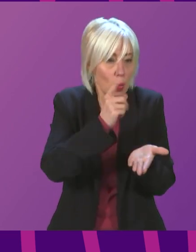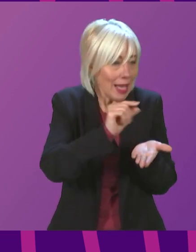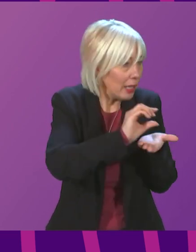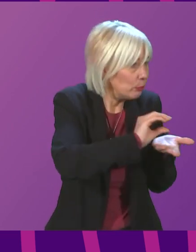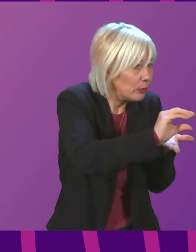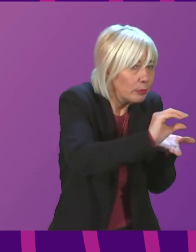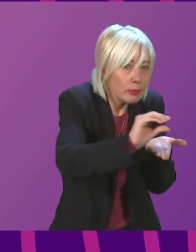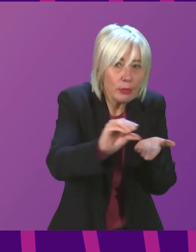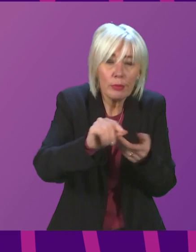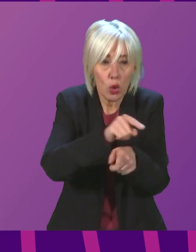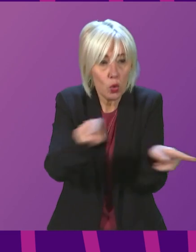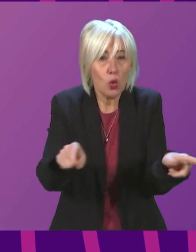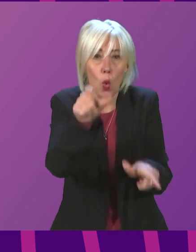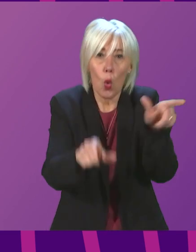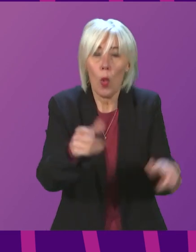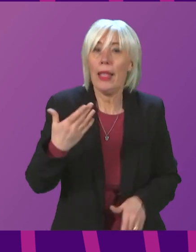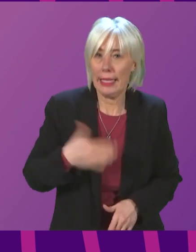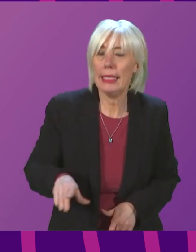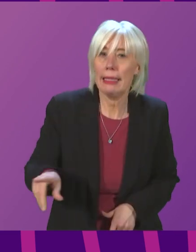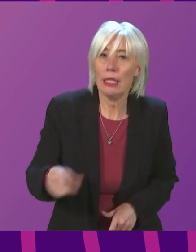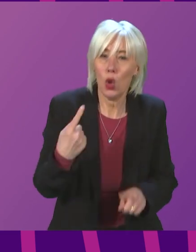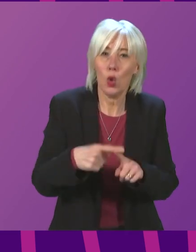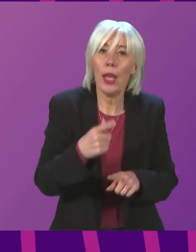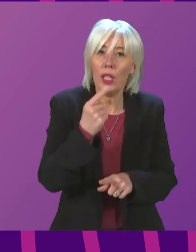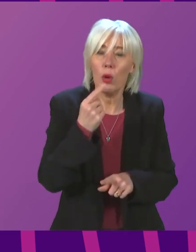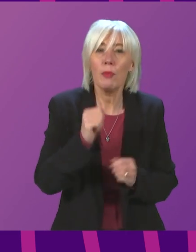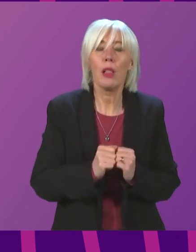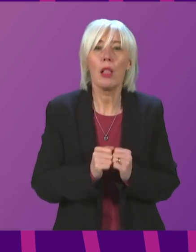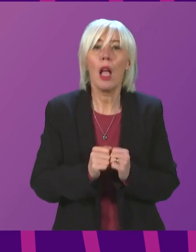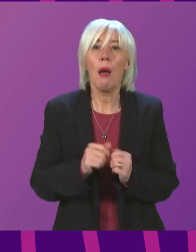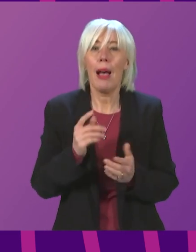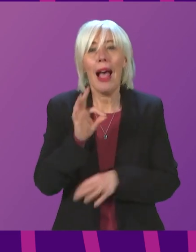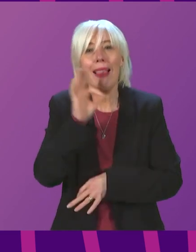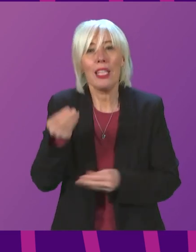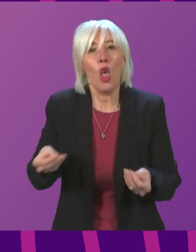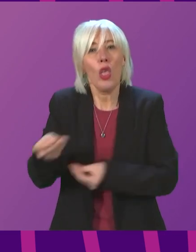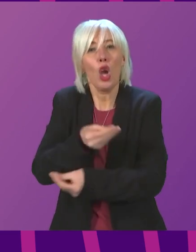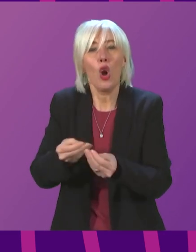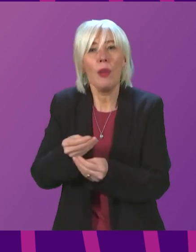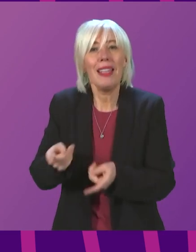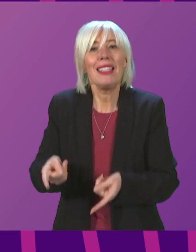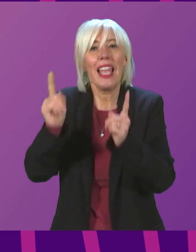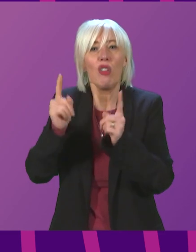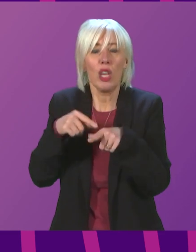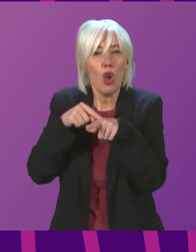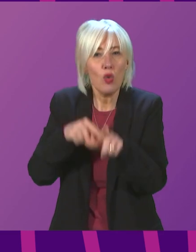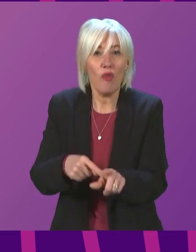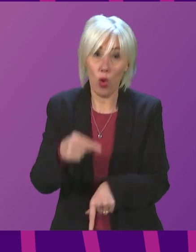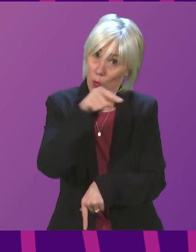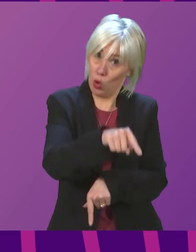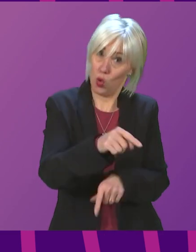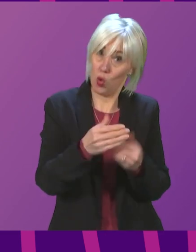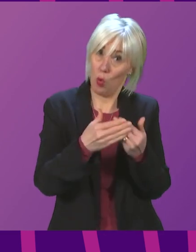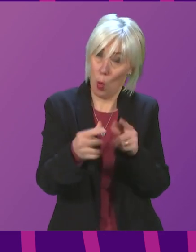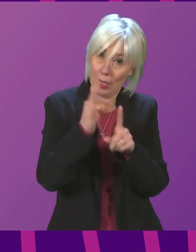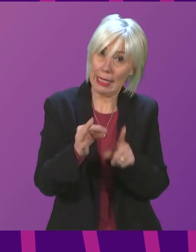therefore to those who need it most as quickly as possible. Of course, I'll ask the Economy Secretary to follow up in more detail with the member, should